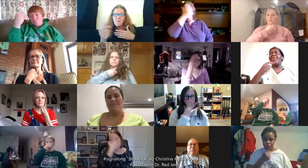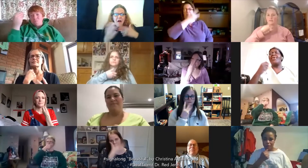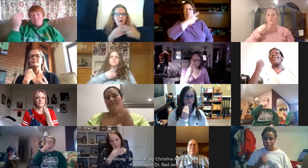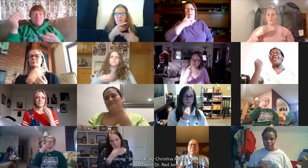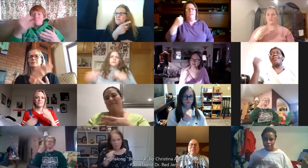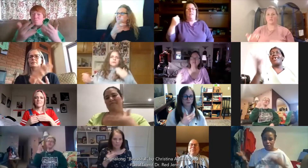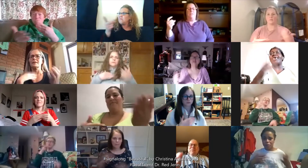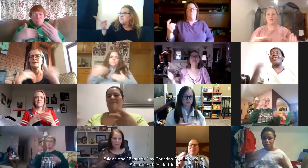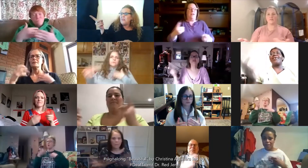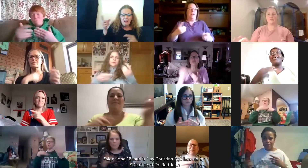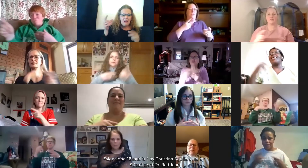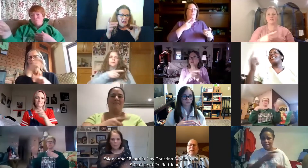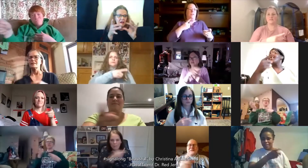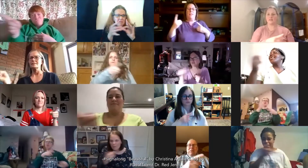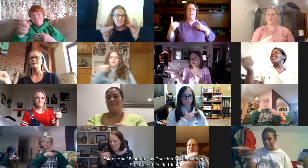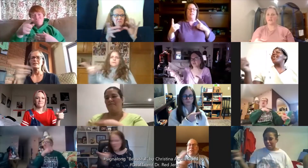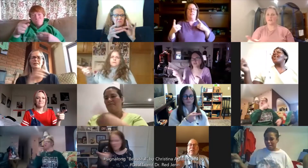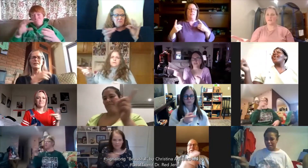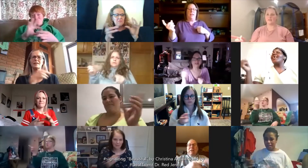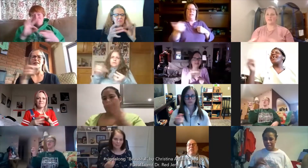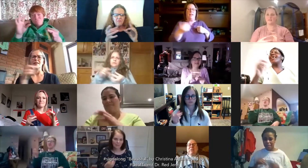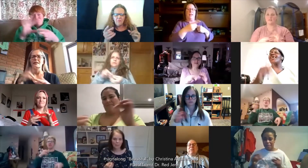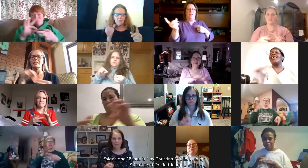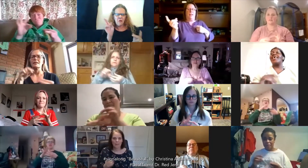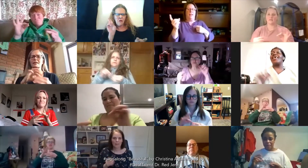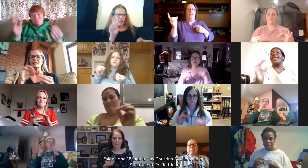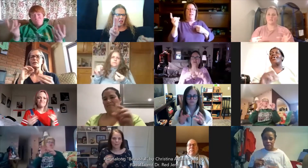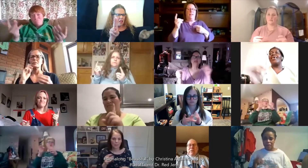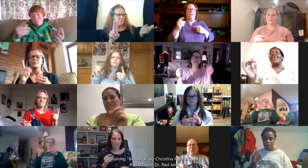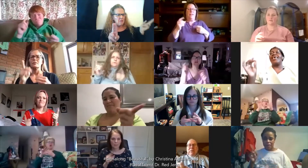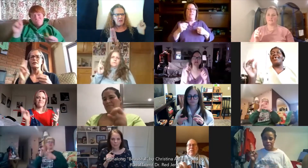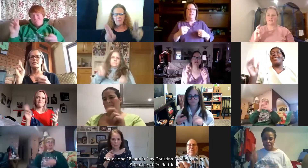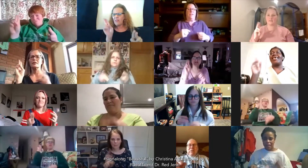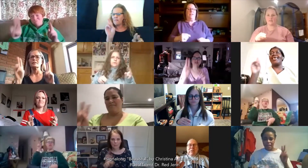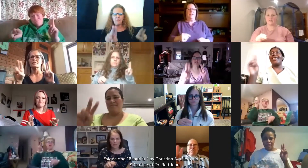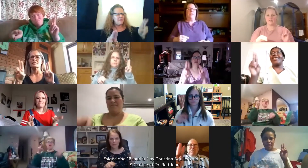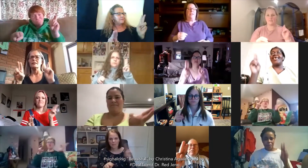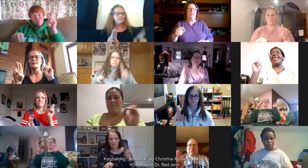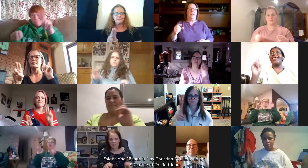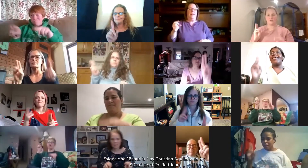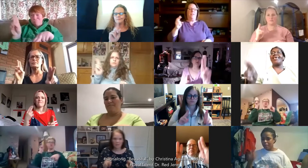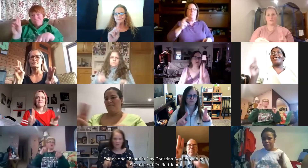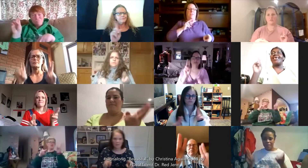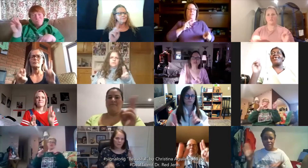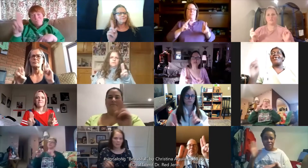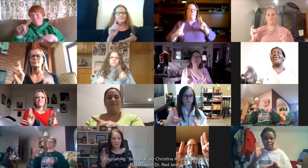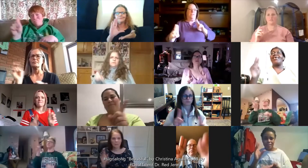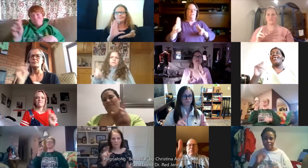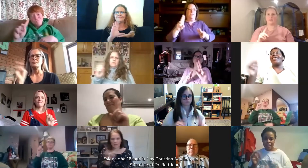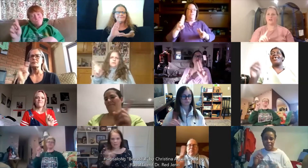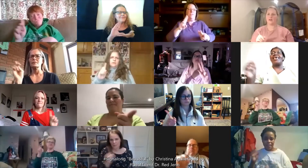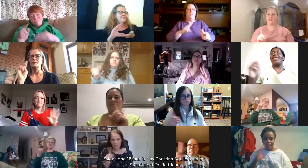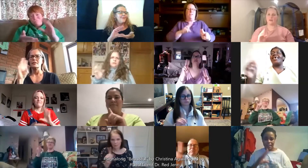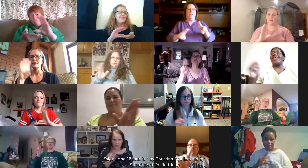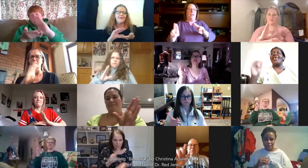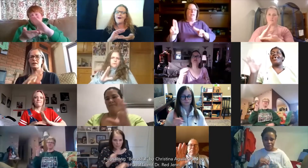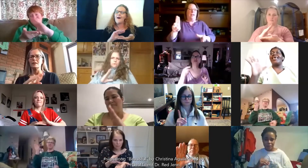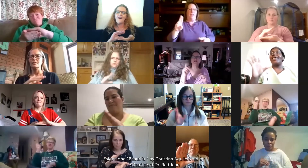every single way, yes, words can't bring you down, oh,